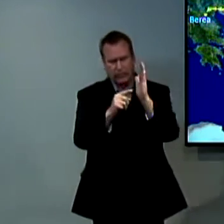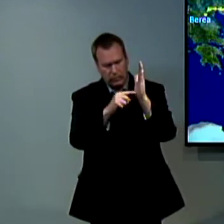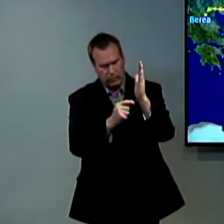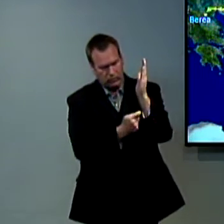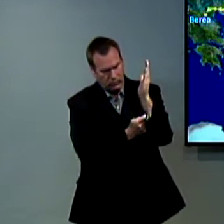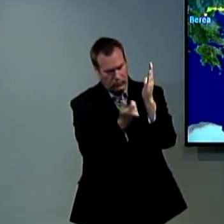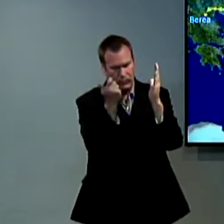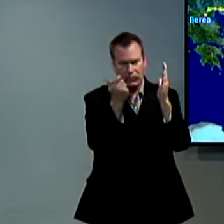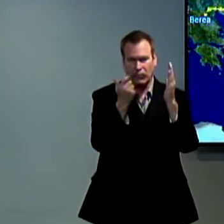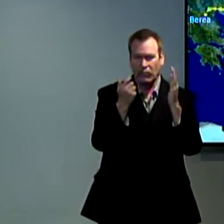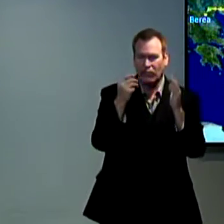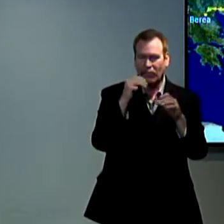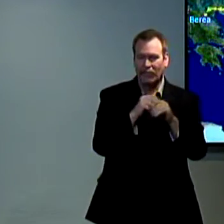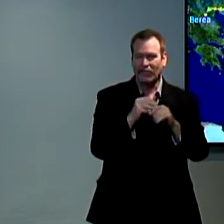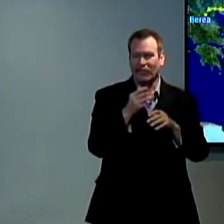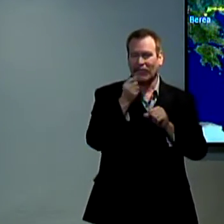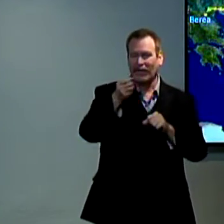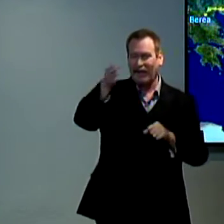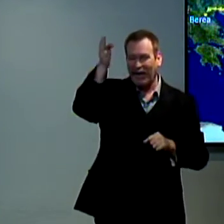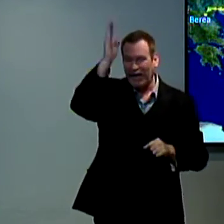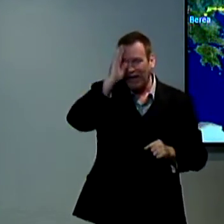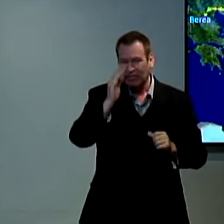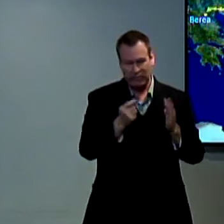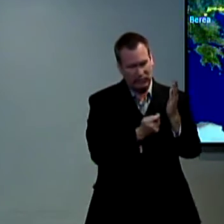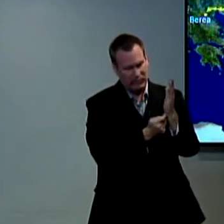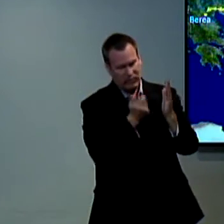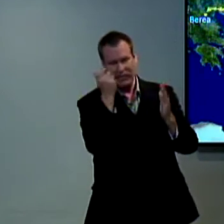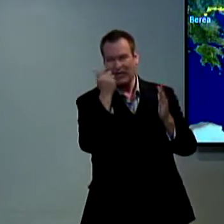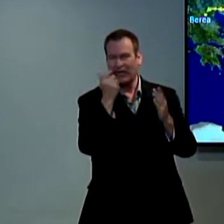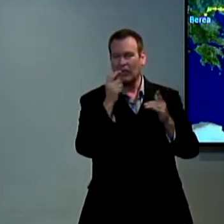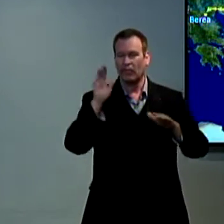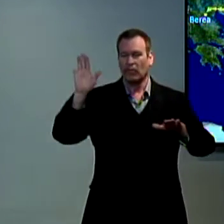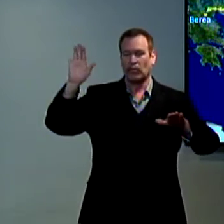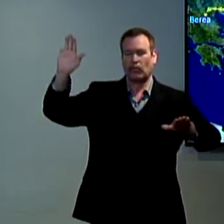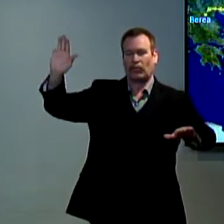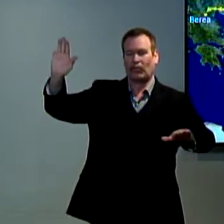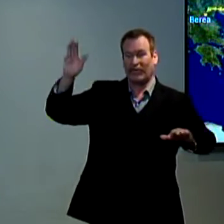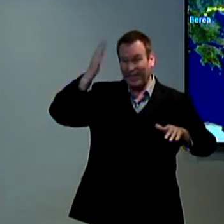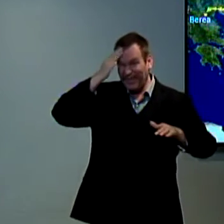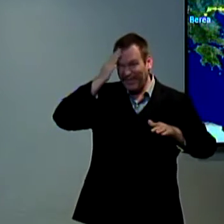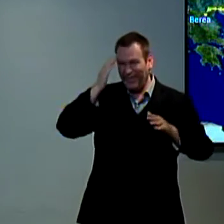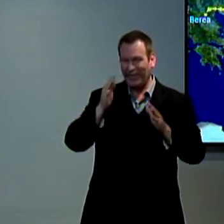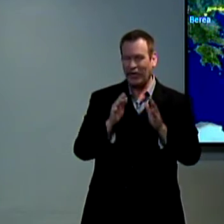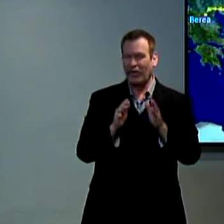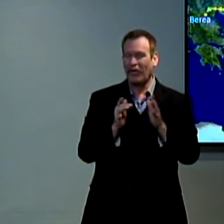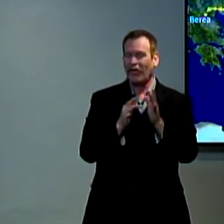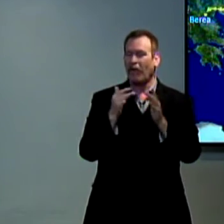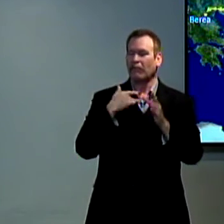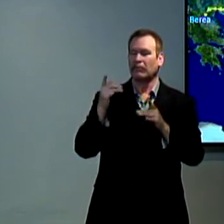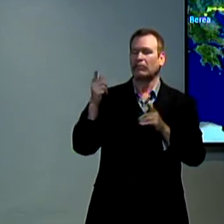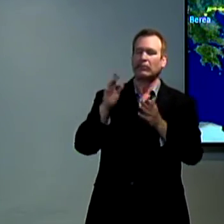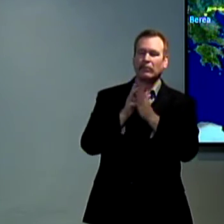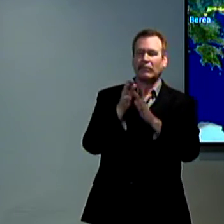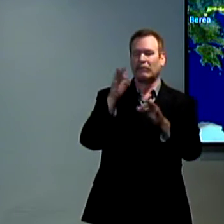there is a deletion of the ten commandments a deletion of following God you know how people used to